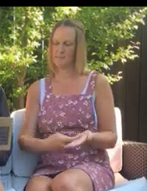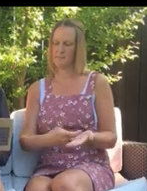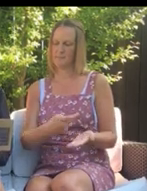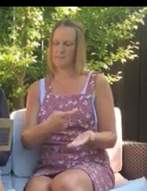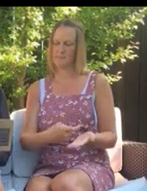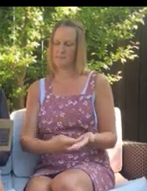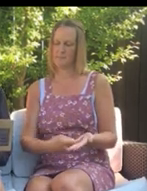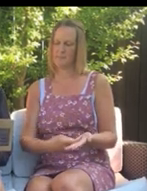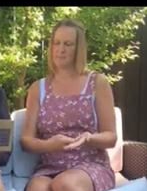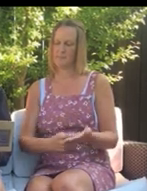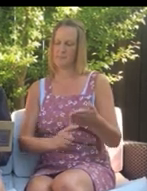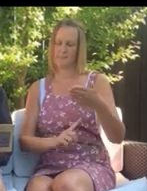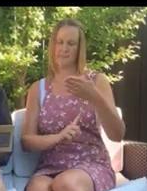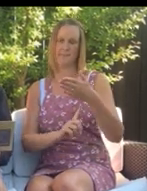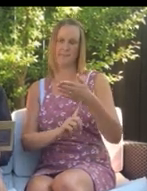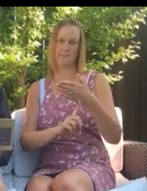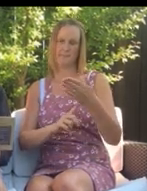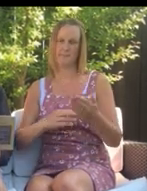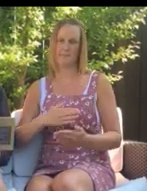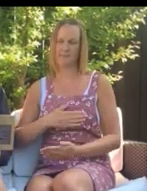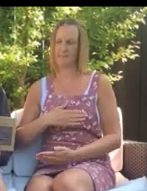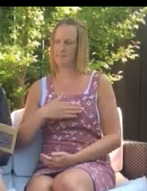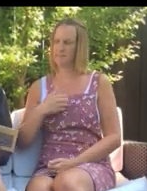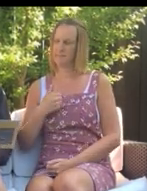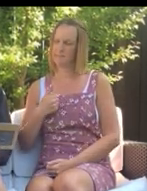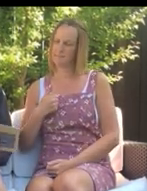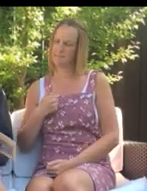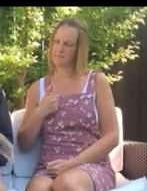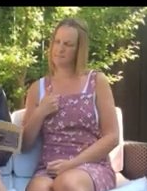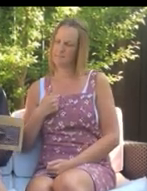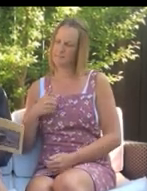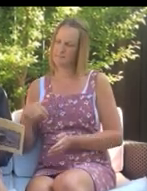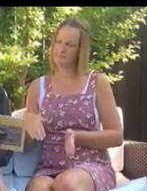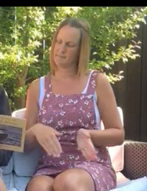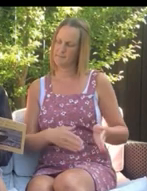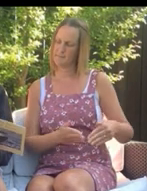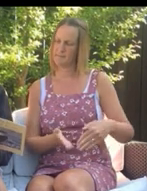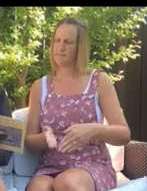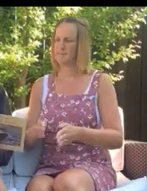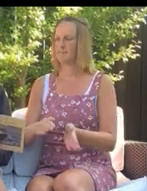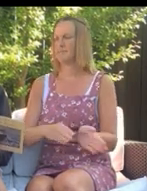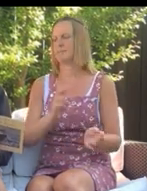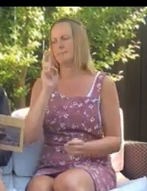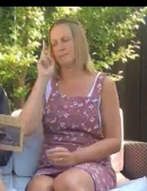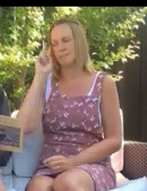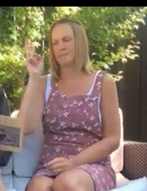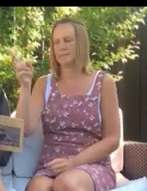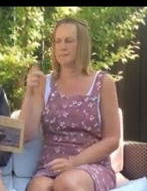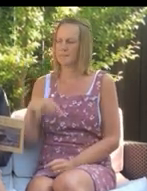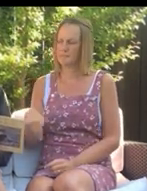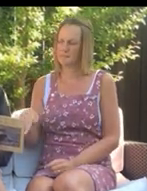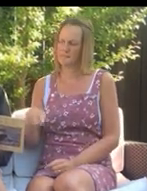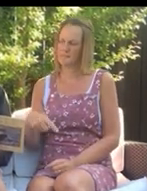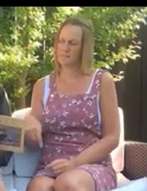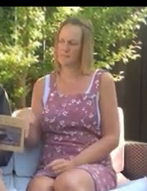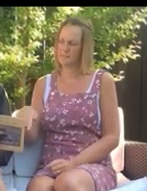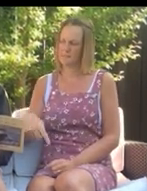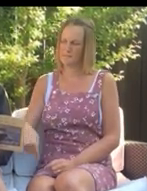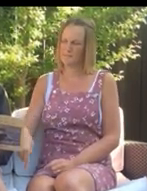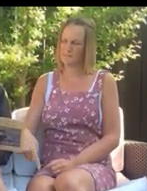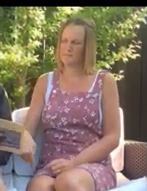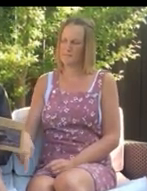rescue Rose and Rags depends on Timmy's bravery. Just down the path, he spots a hole.